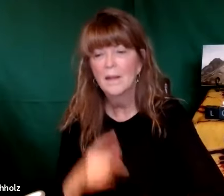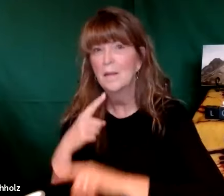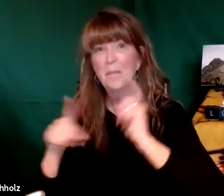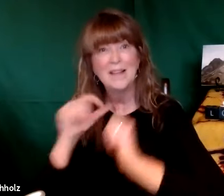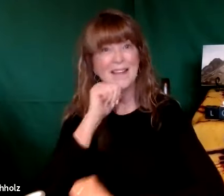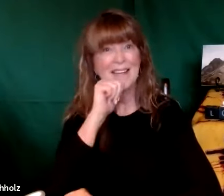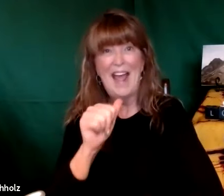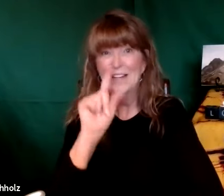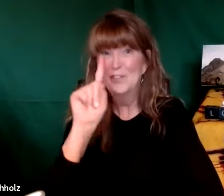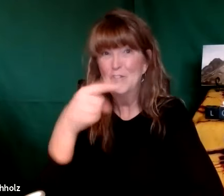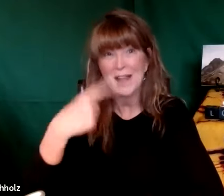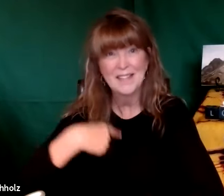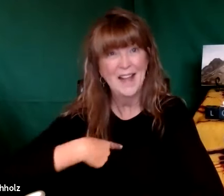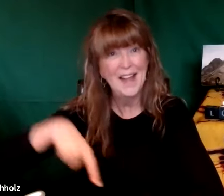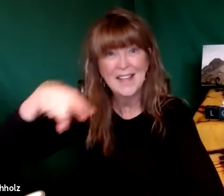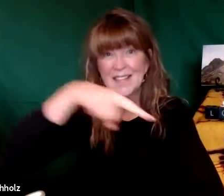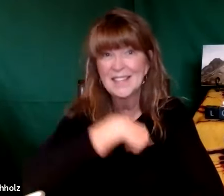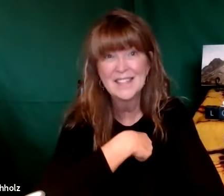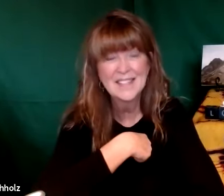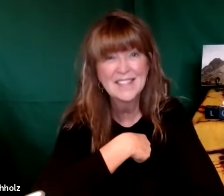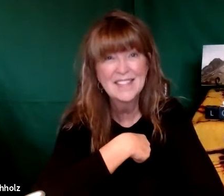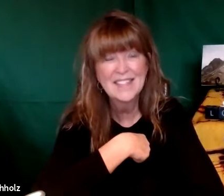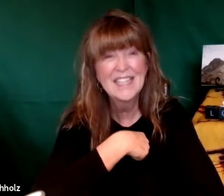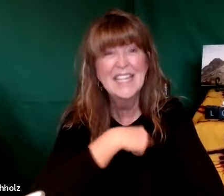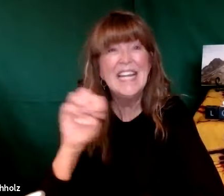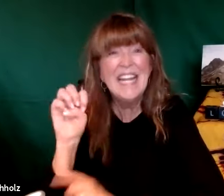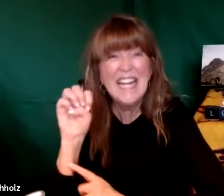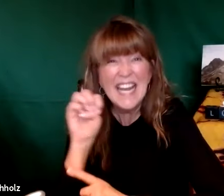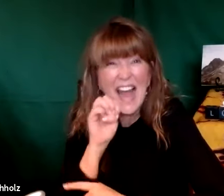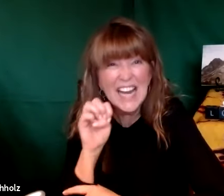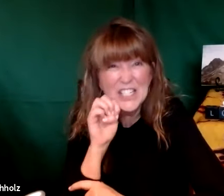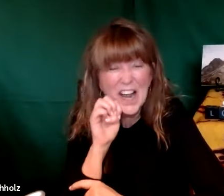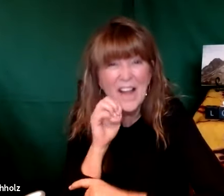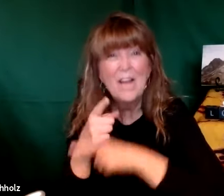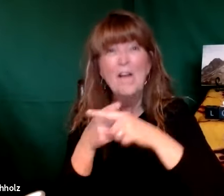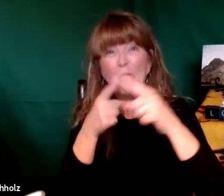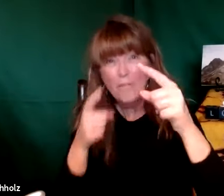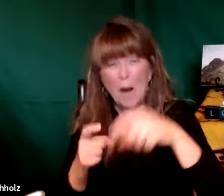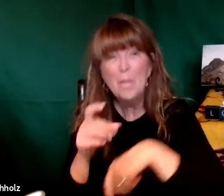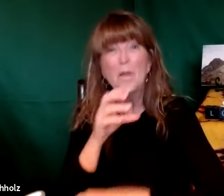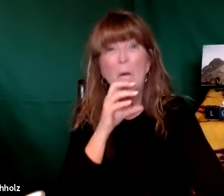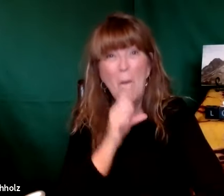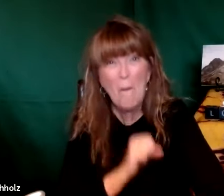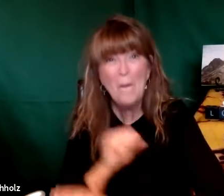in our spirits and that's puzzling to us but that doesn't happen just to us this happened to Elijah